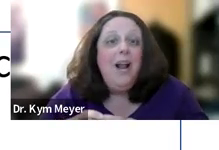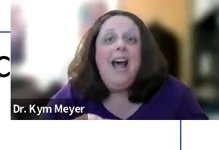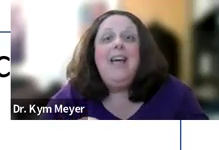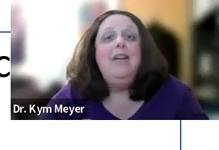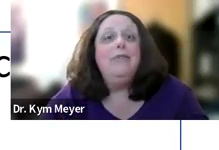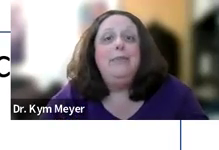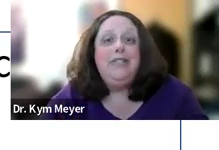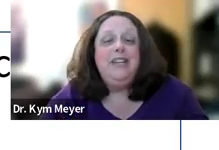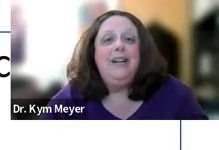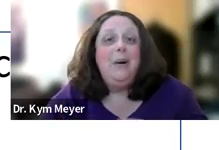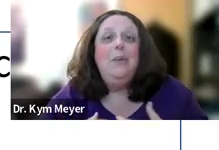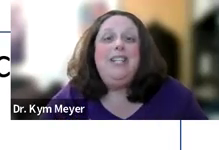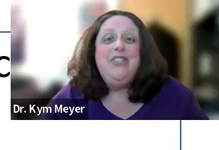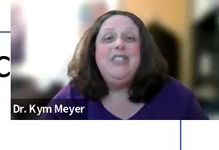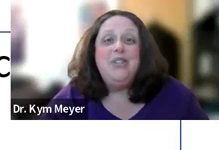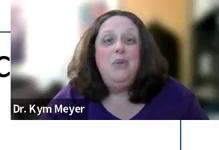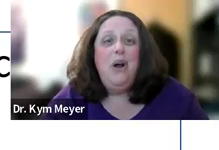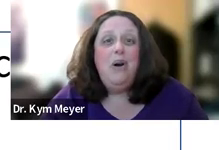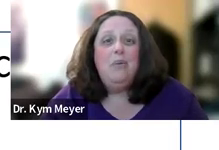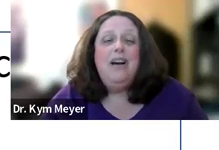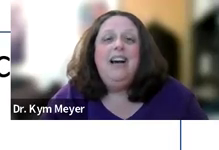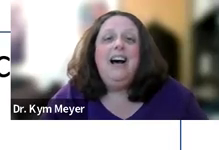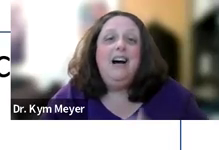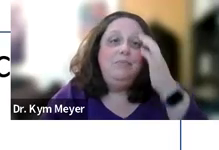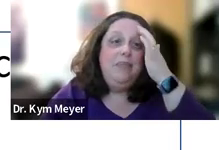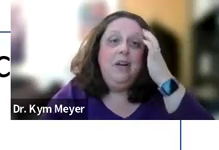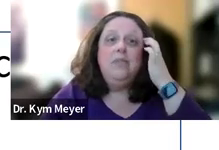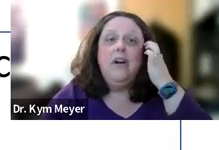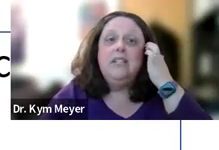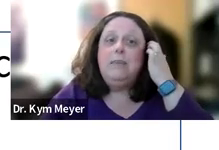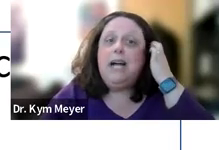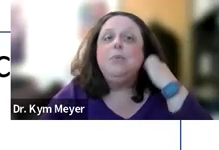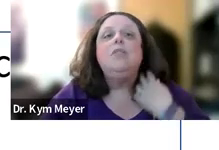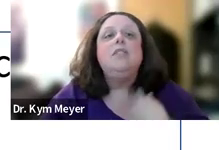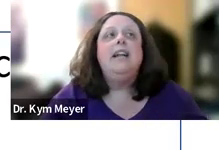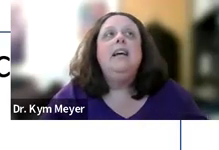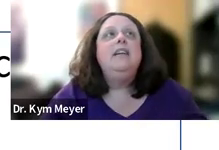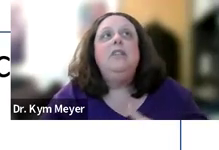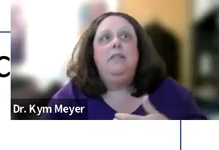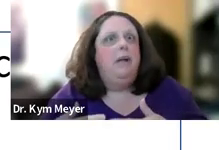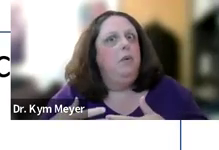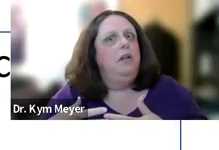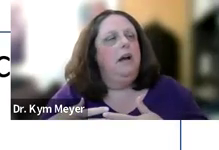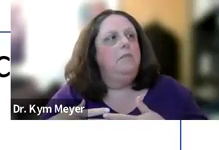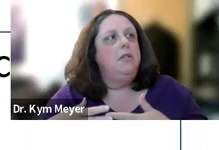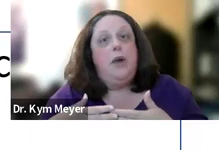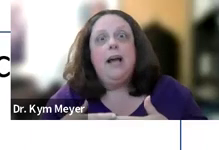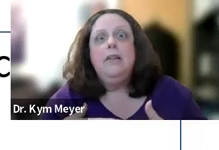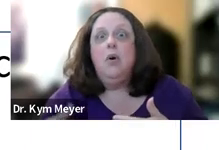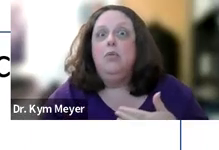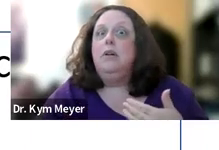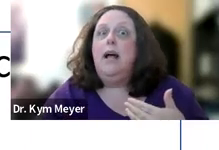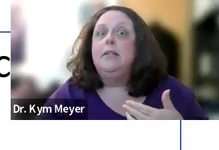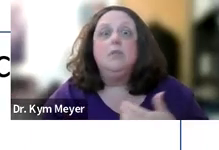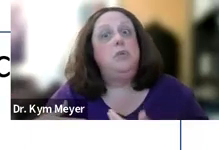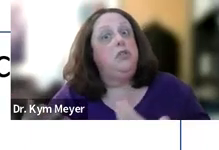We don't have that information. We just don't know. Um, you know, there are some hospitals that, that will, um, track